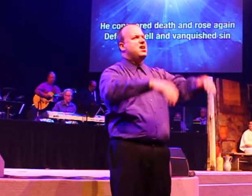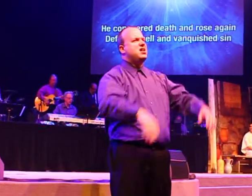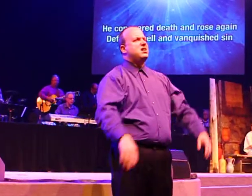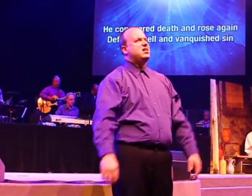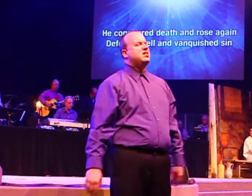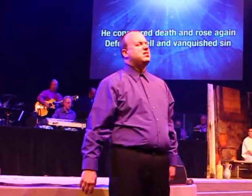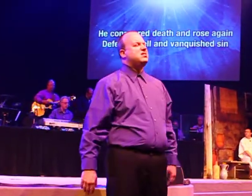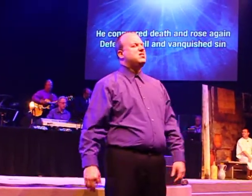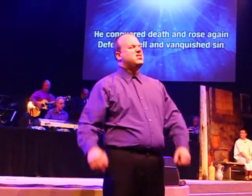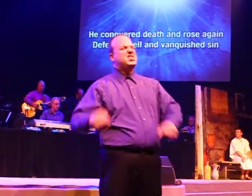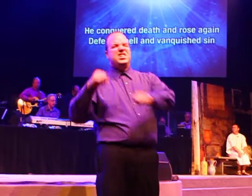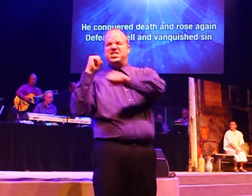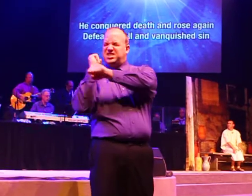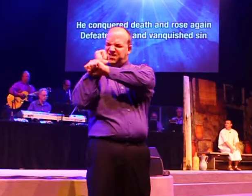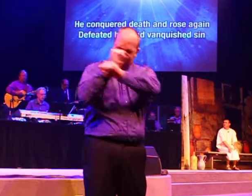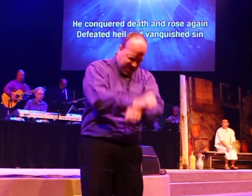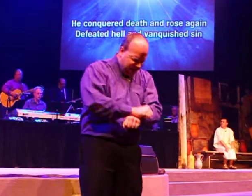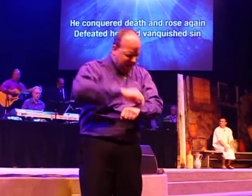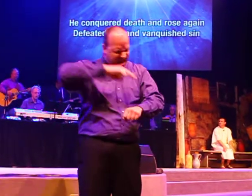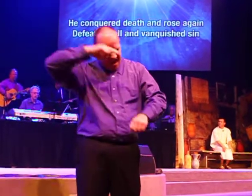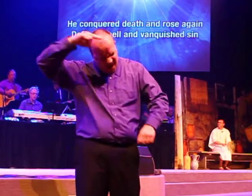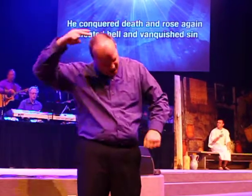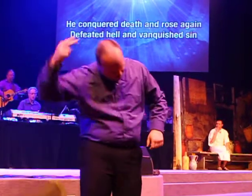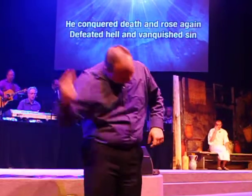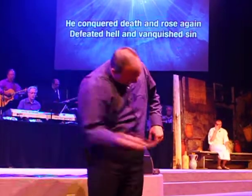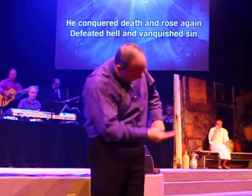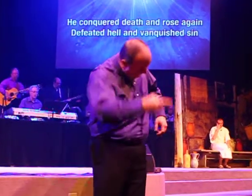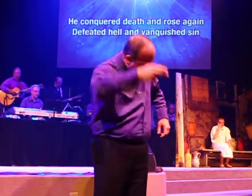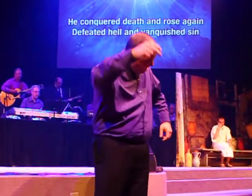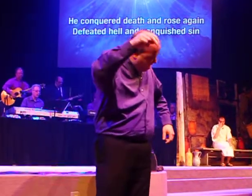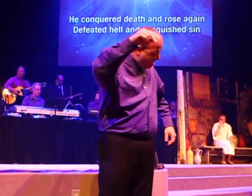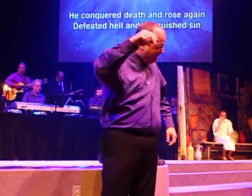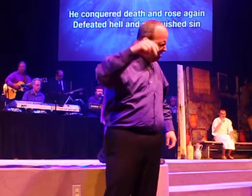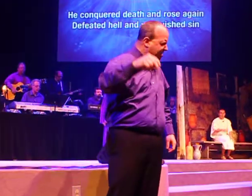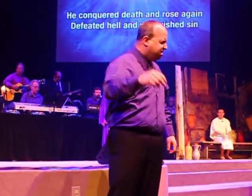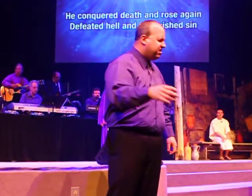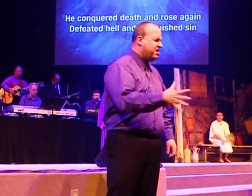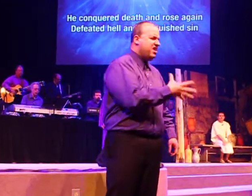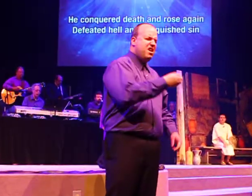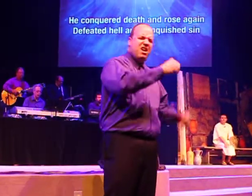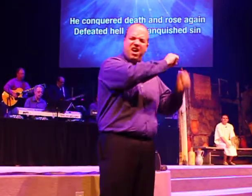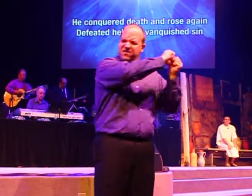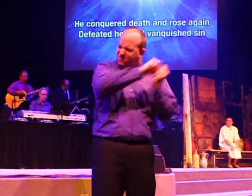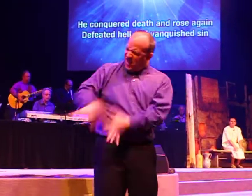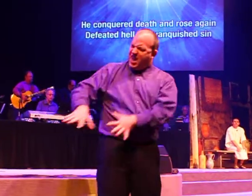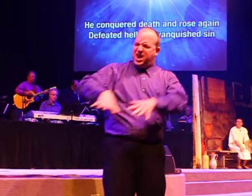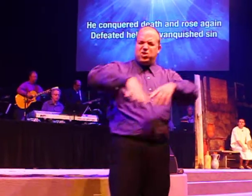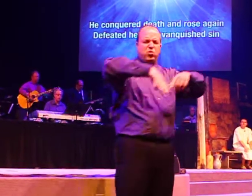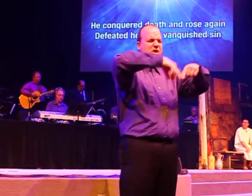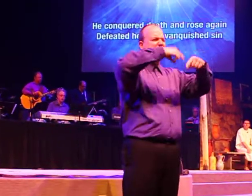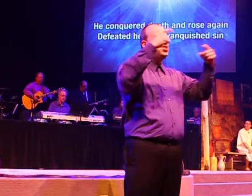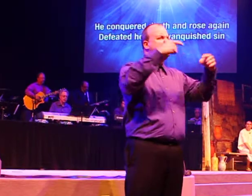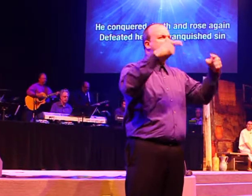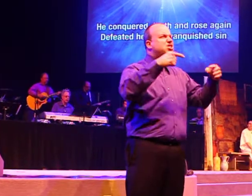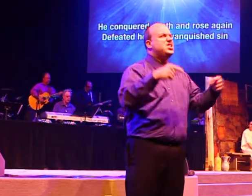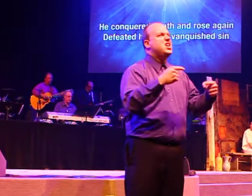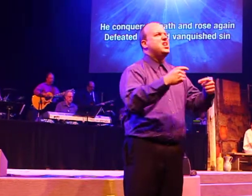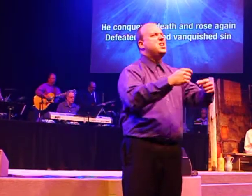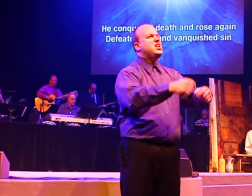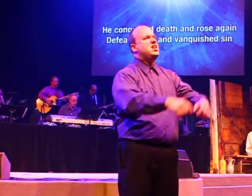to be in air And languish sin